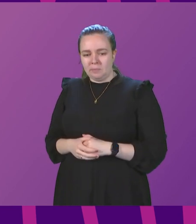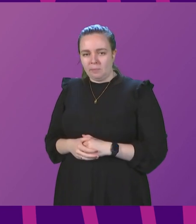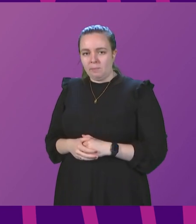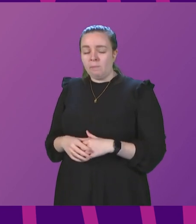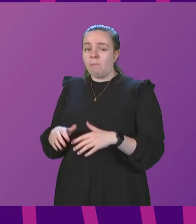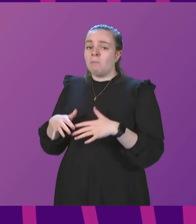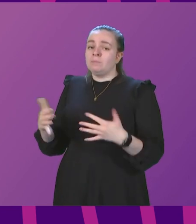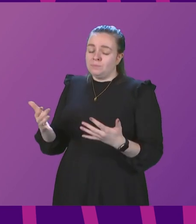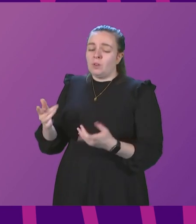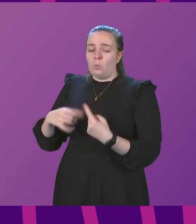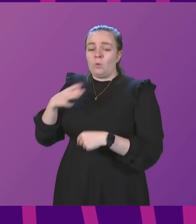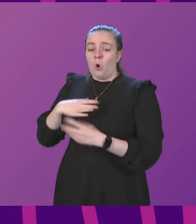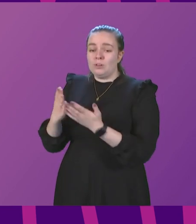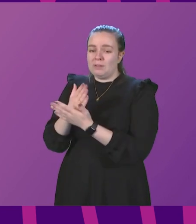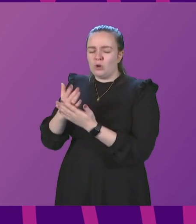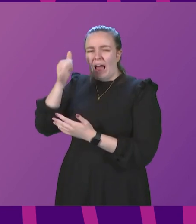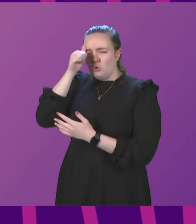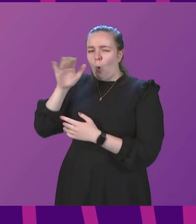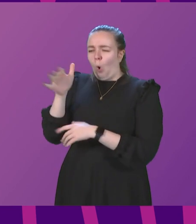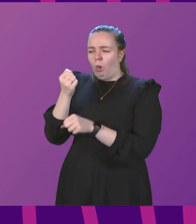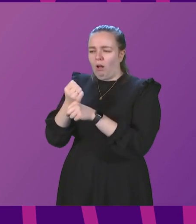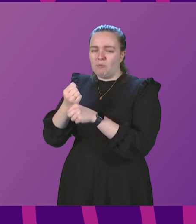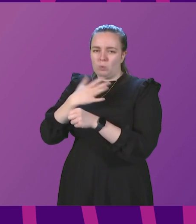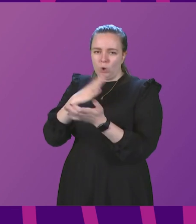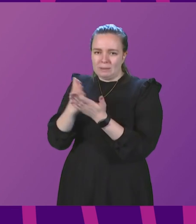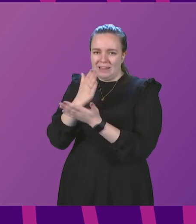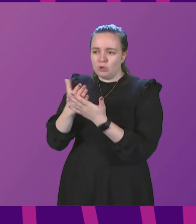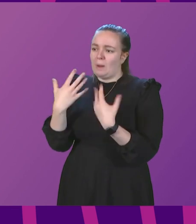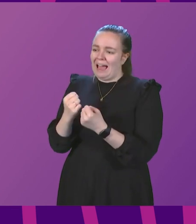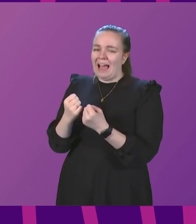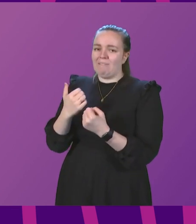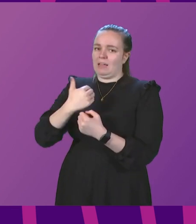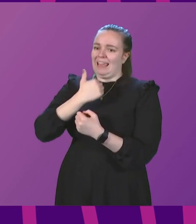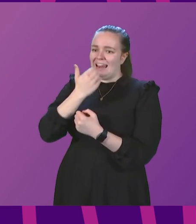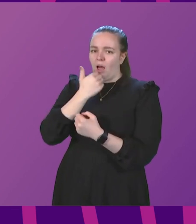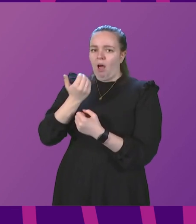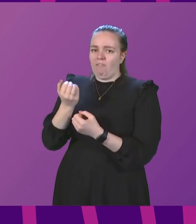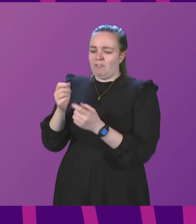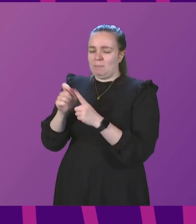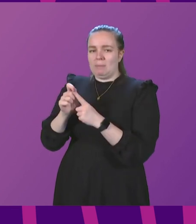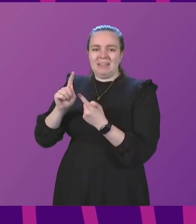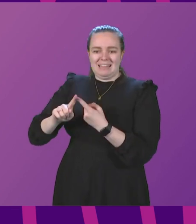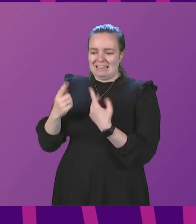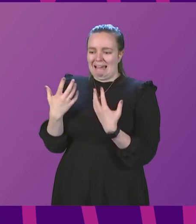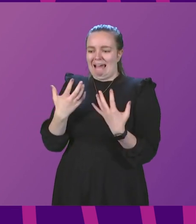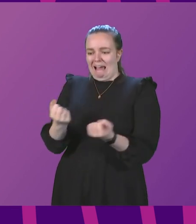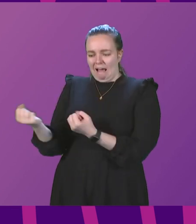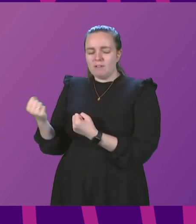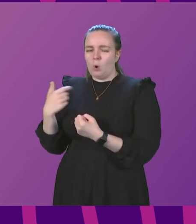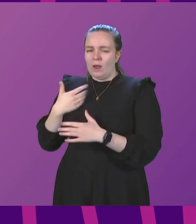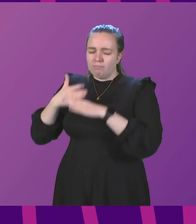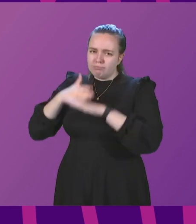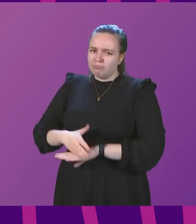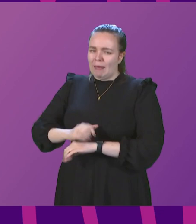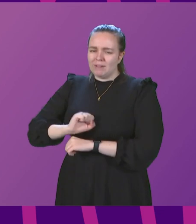know that all governments want to make sure that we have adequate supplies of PPE. We work very hard in the Scottish Government